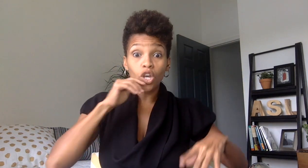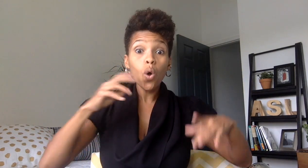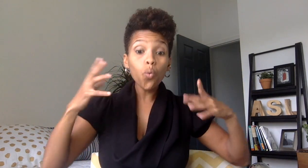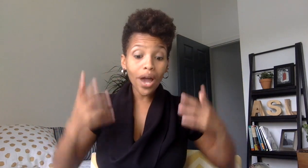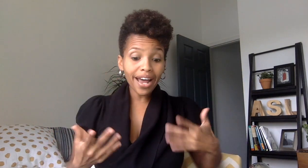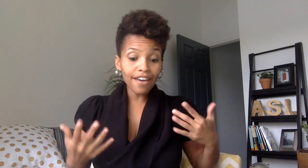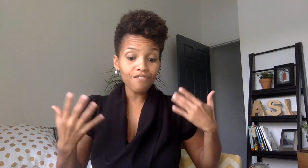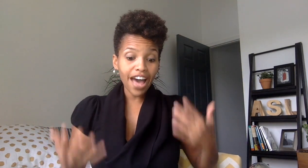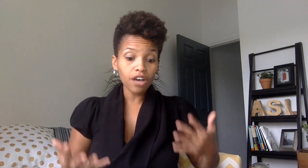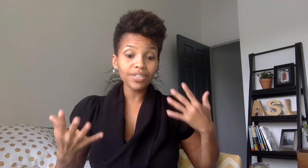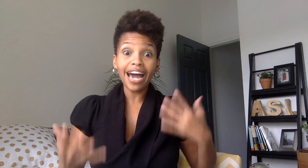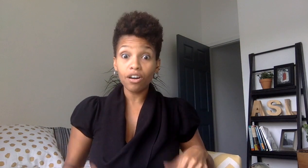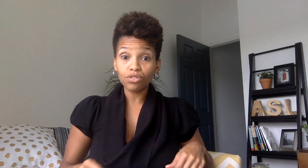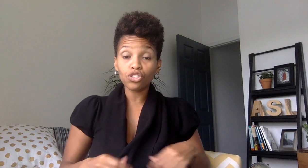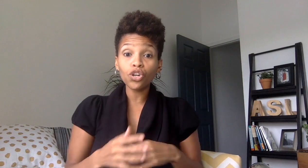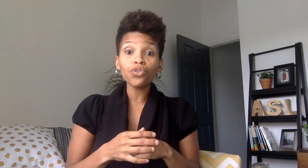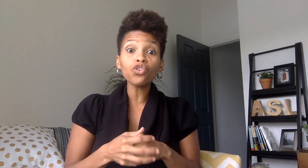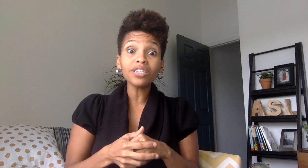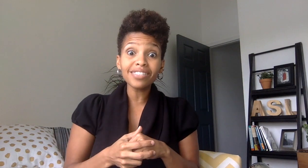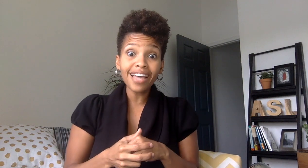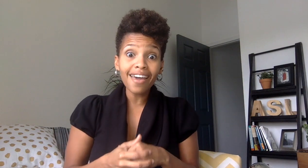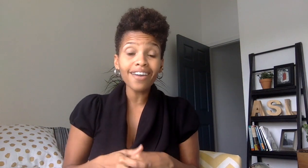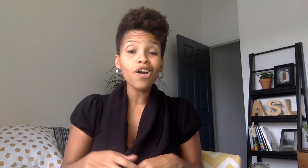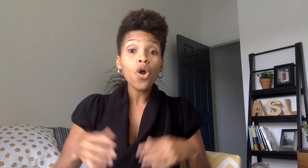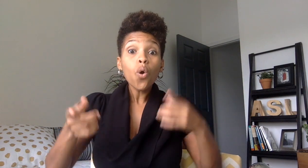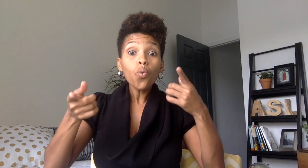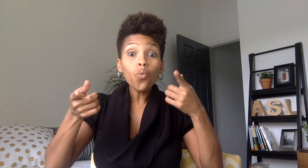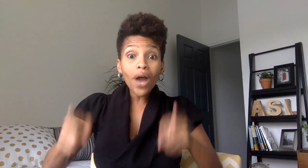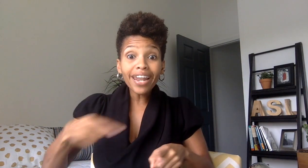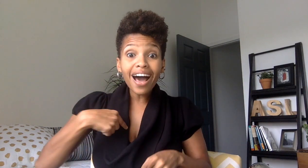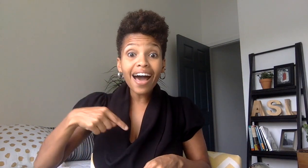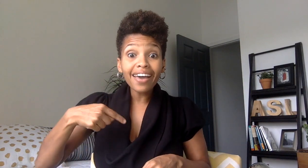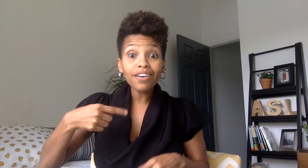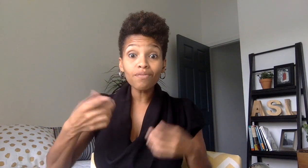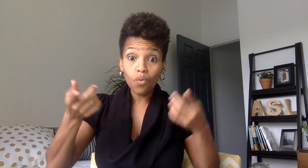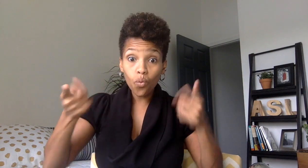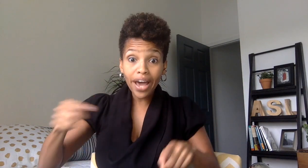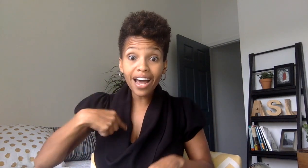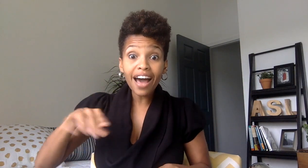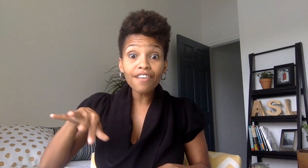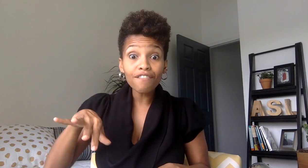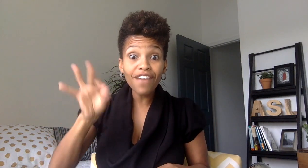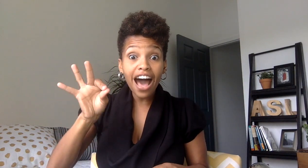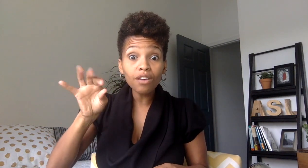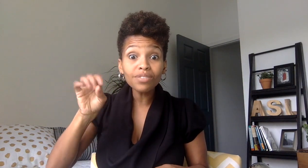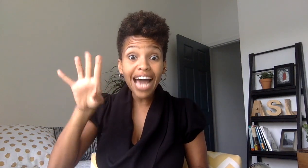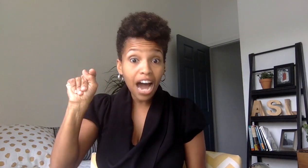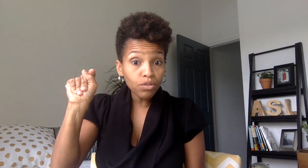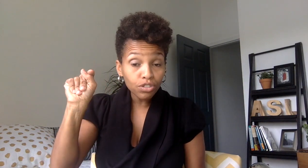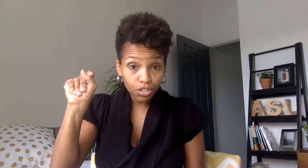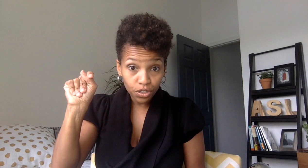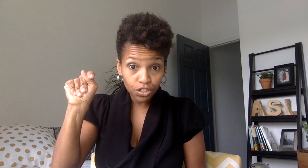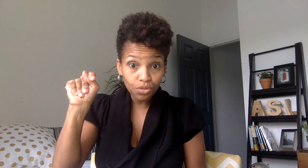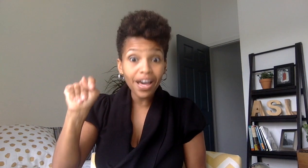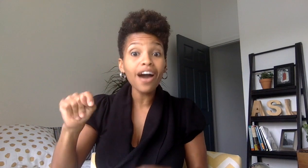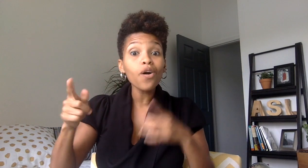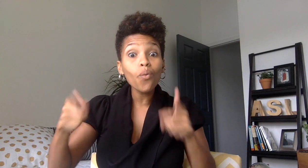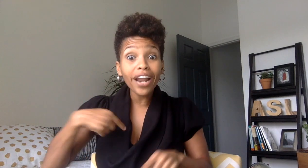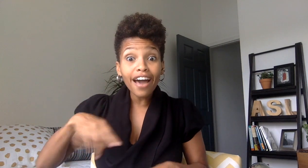when i found out so you could say when i when i found out you could do that when i